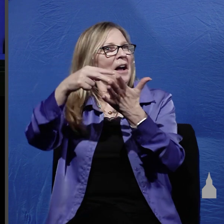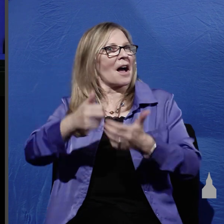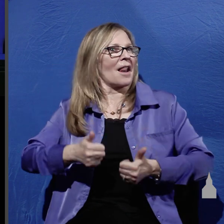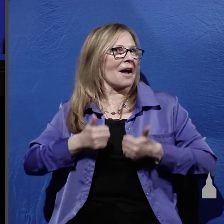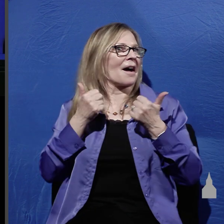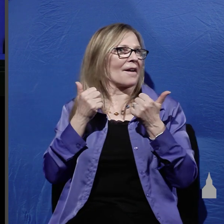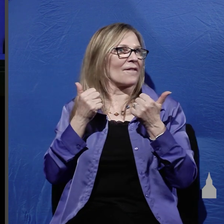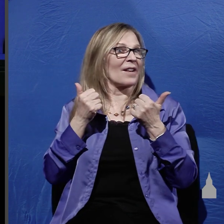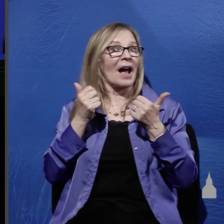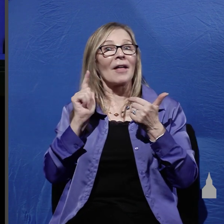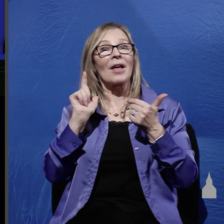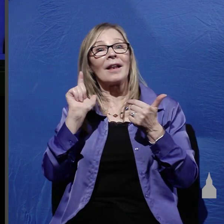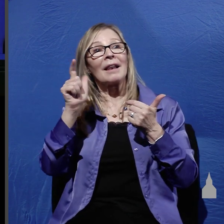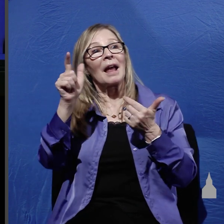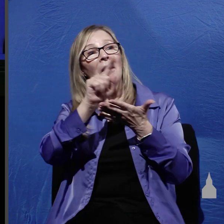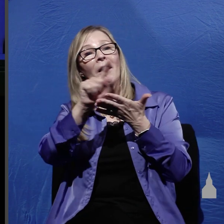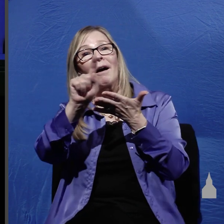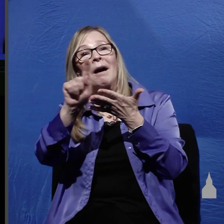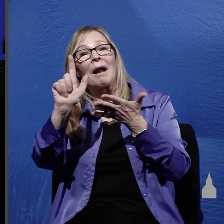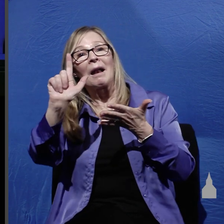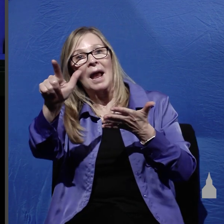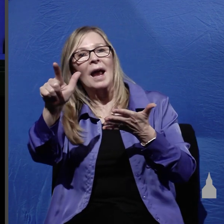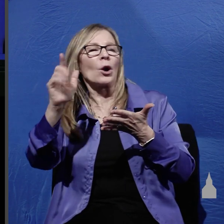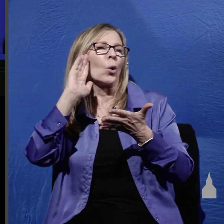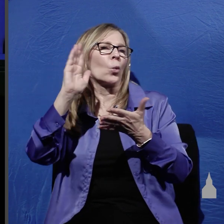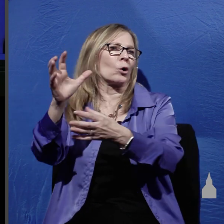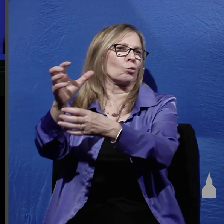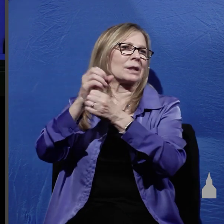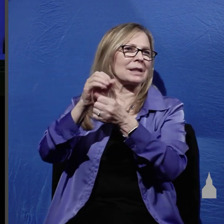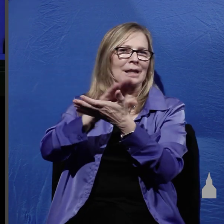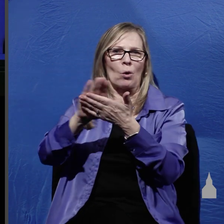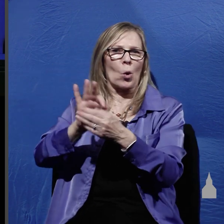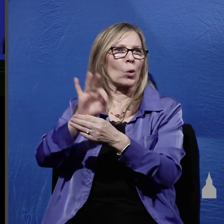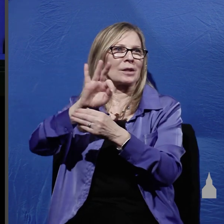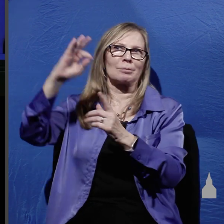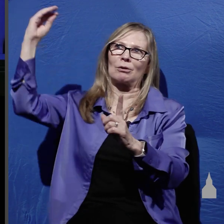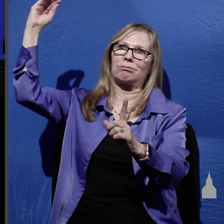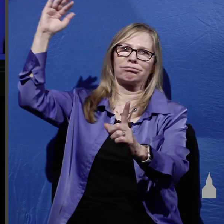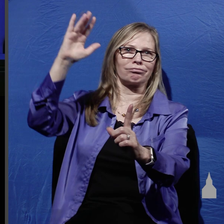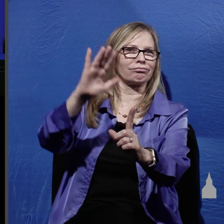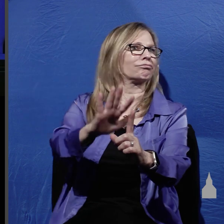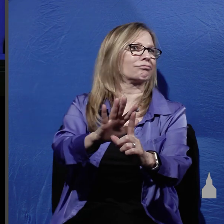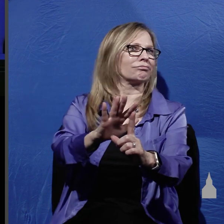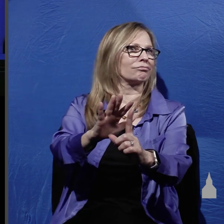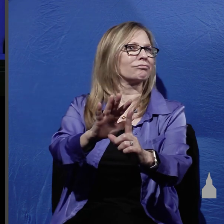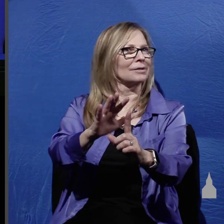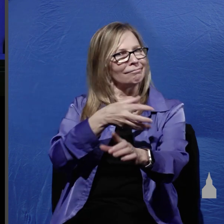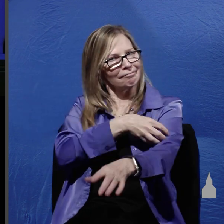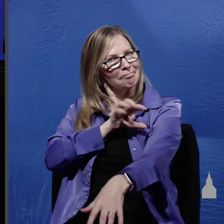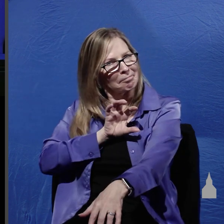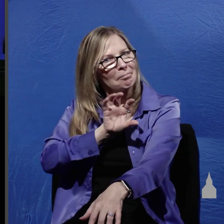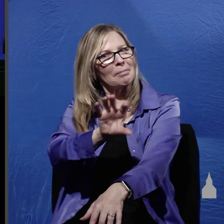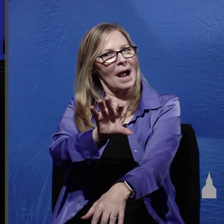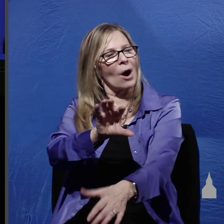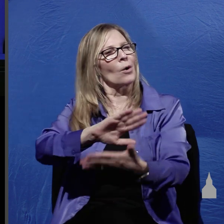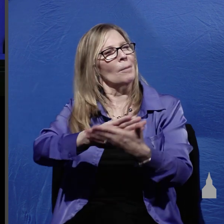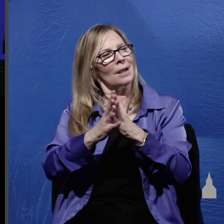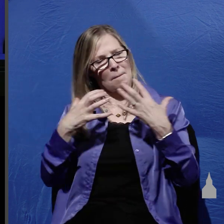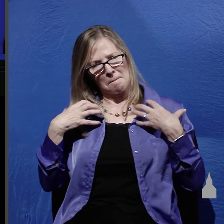Spirit on the day of Pentecost who would not only empower them to be bold witnesses for Christ but who would also enlighten them